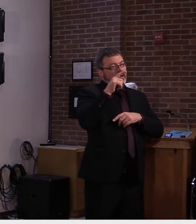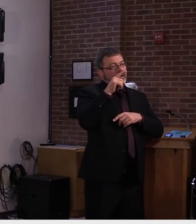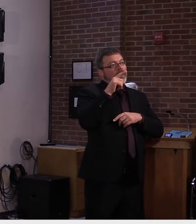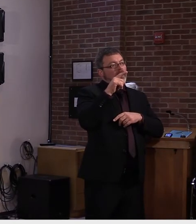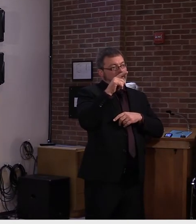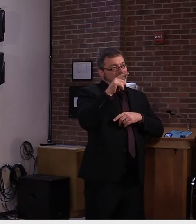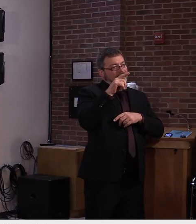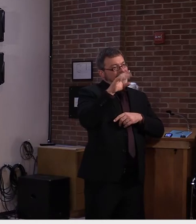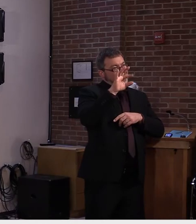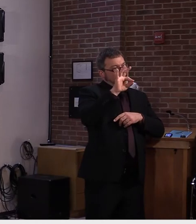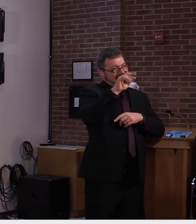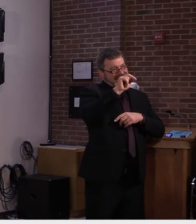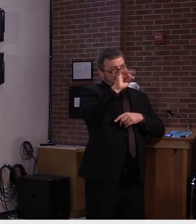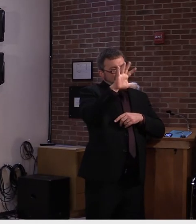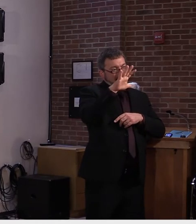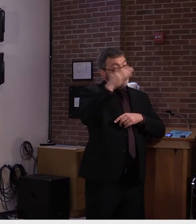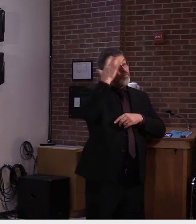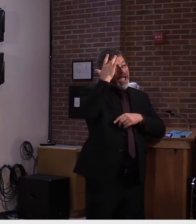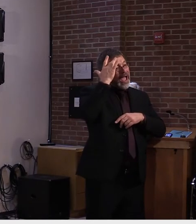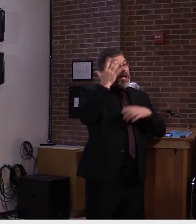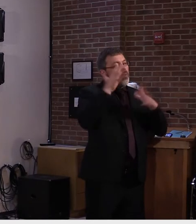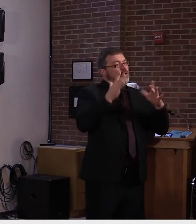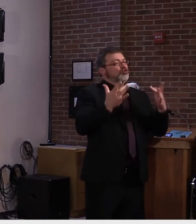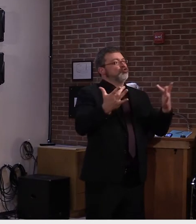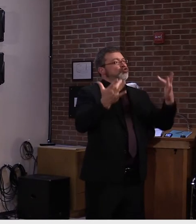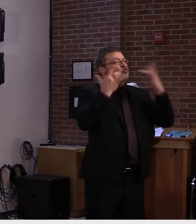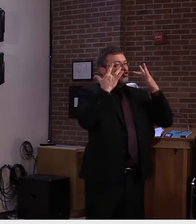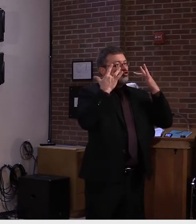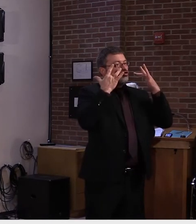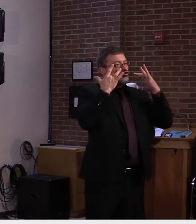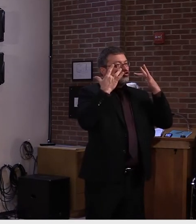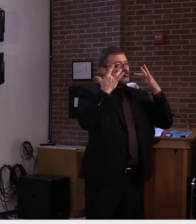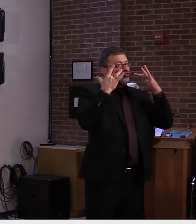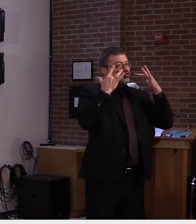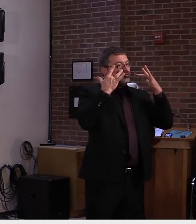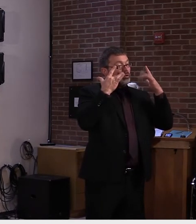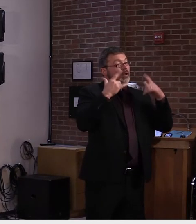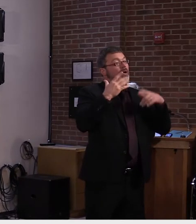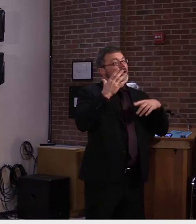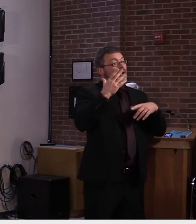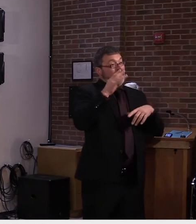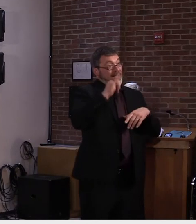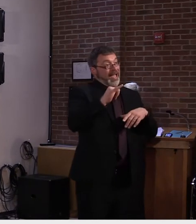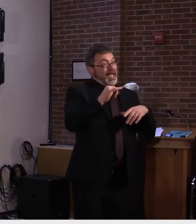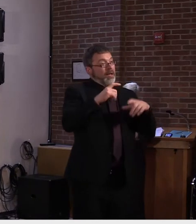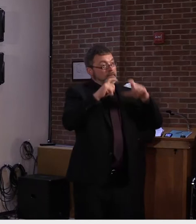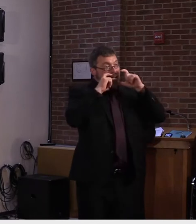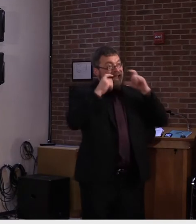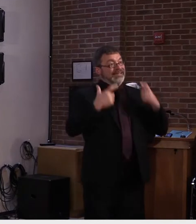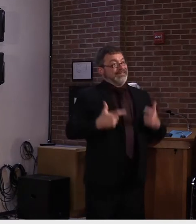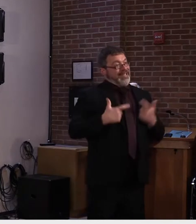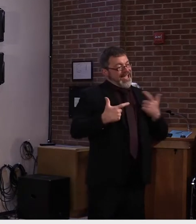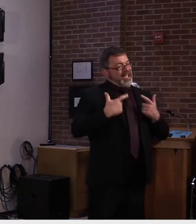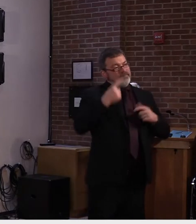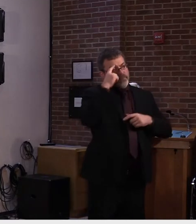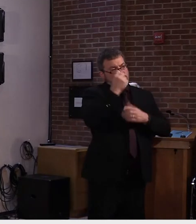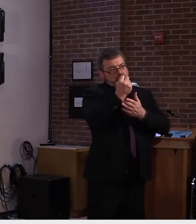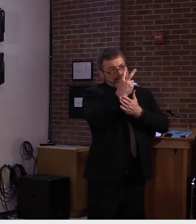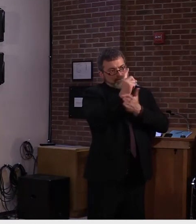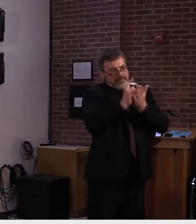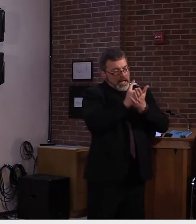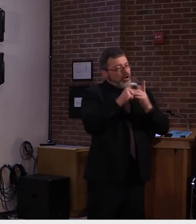uh, and that you should only wear for 12 hours or something like that and dispose of? Is it the only true